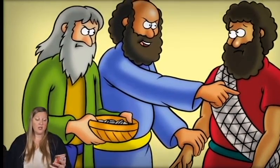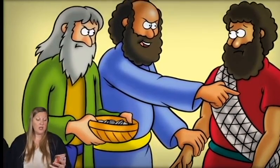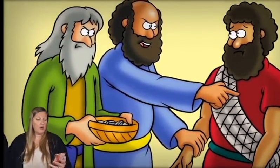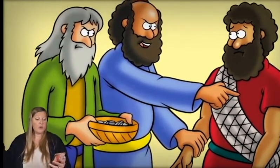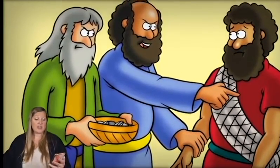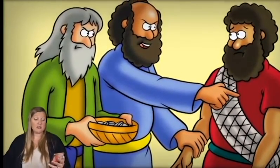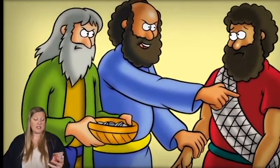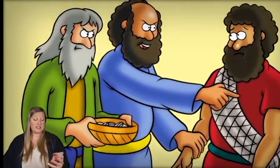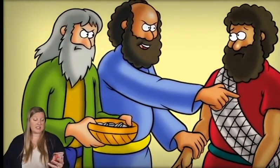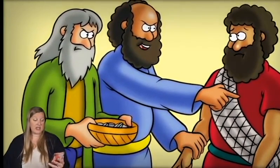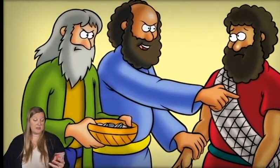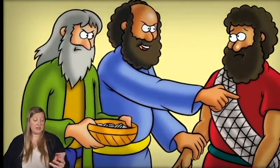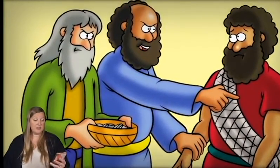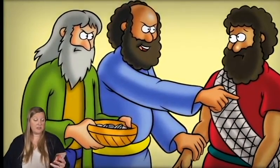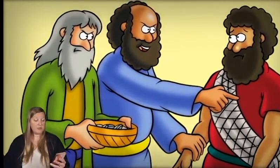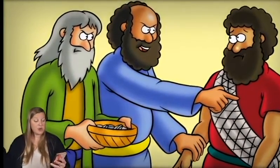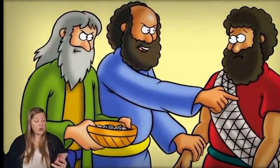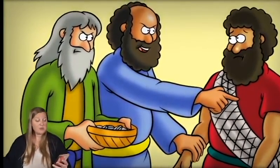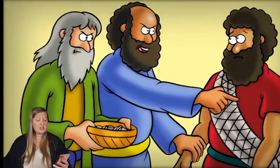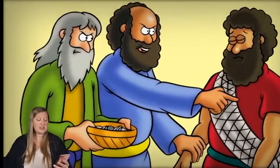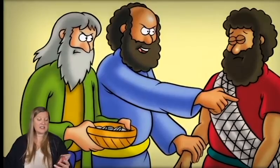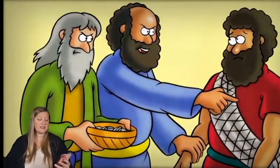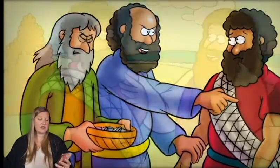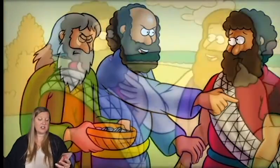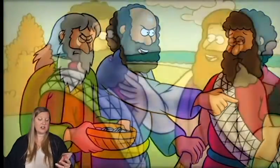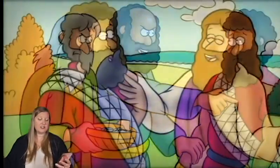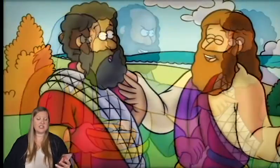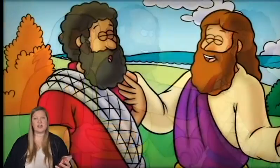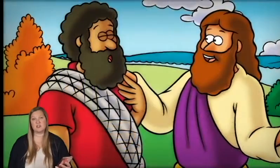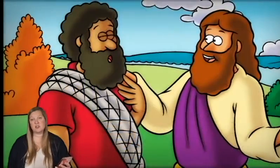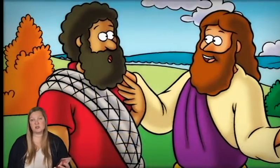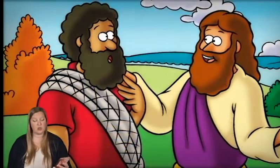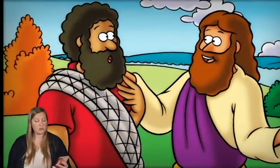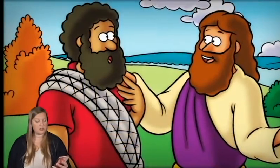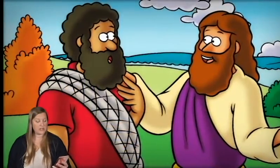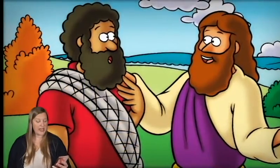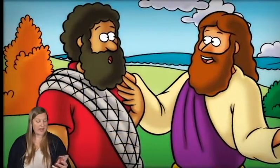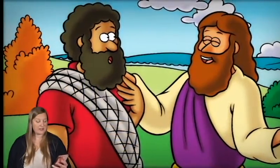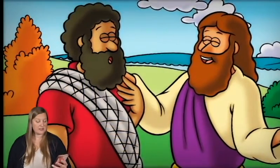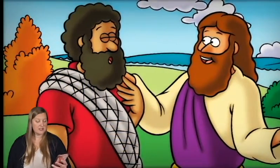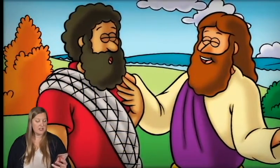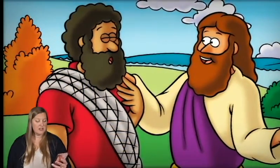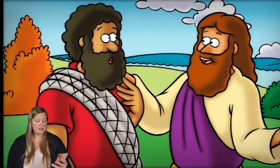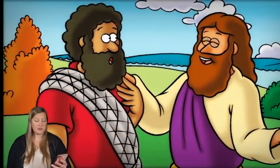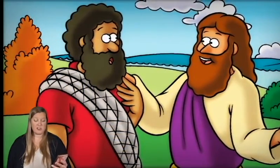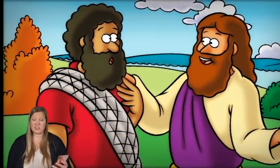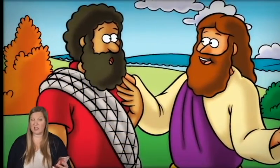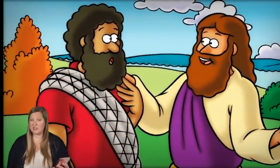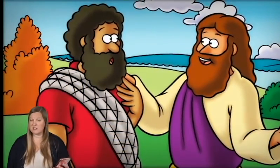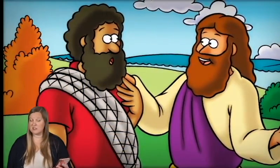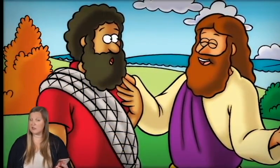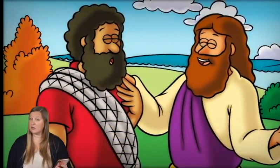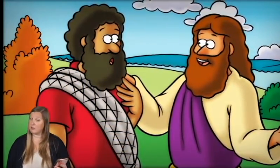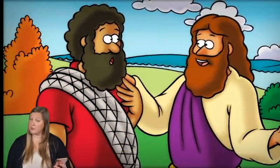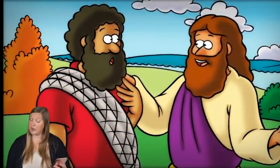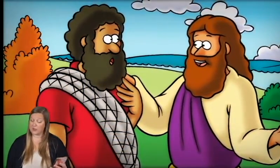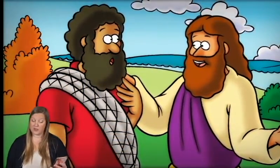what do you think, Simon? From whom do kings of the earth take their tolls or tax? From their sons or from others?